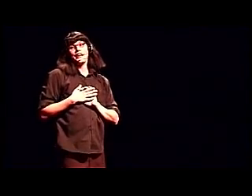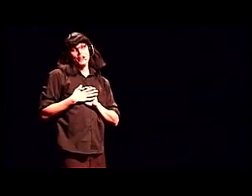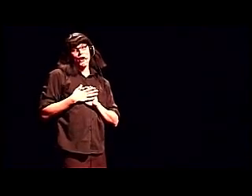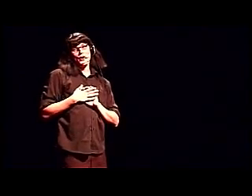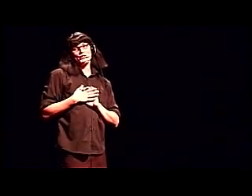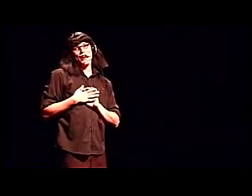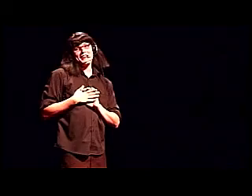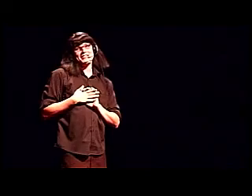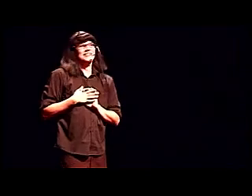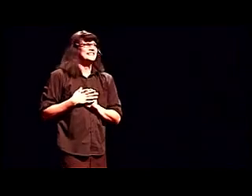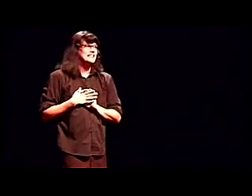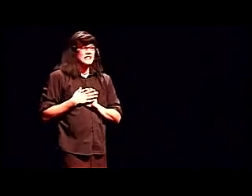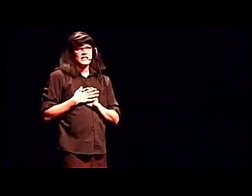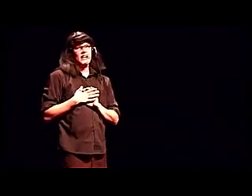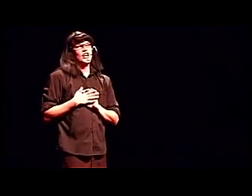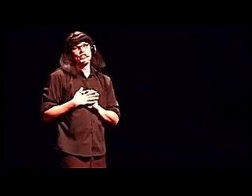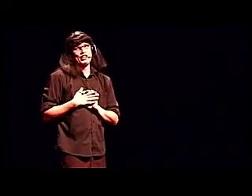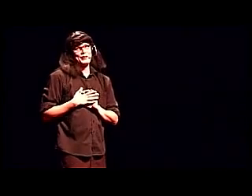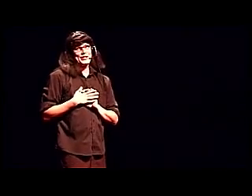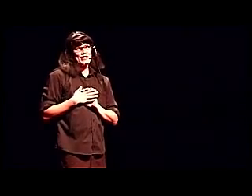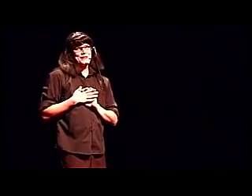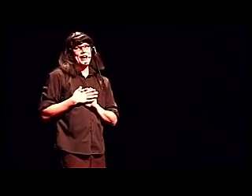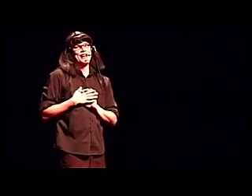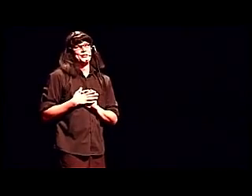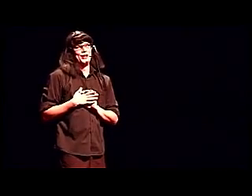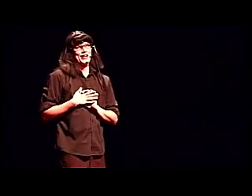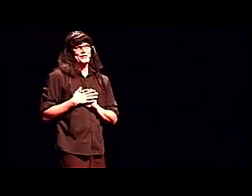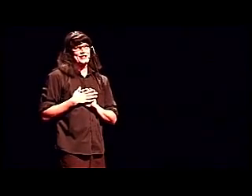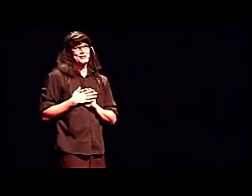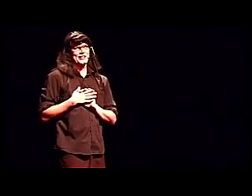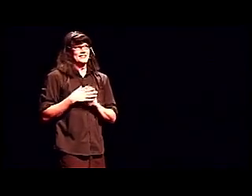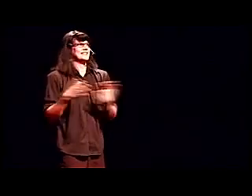You know what, Chase? I don't think I'm going to take my annual leave next week.